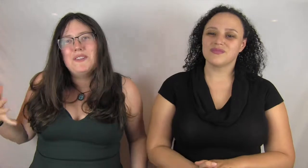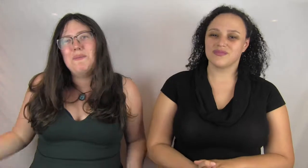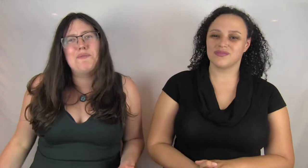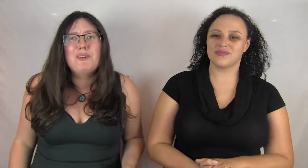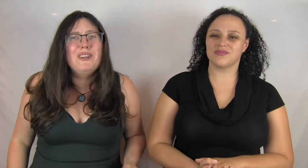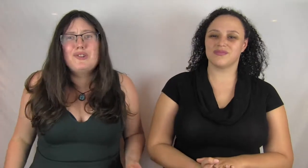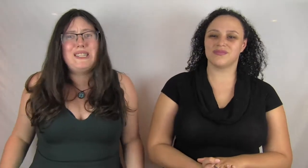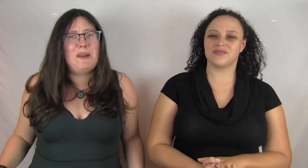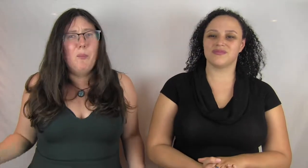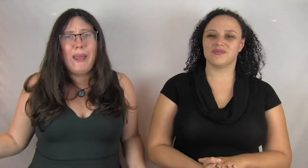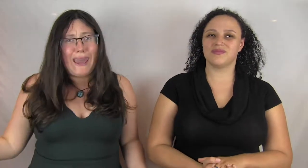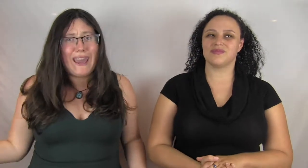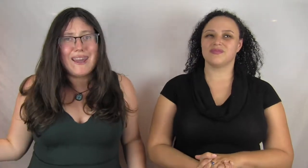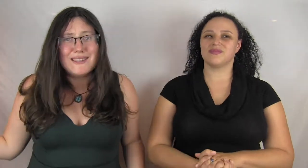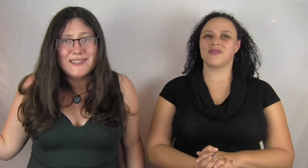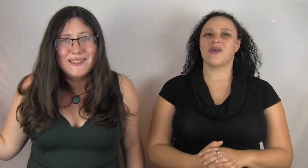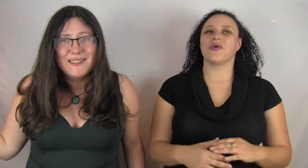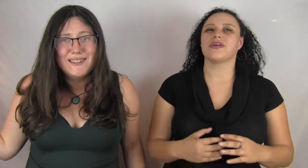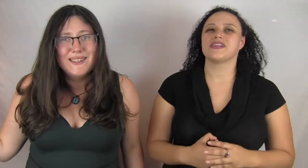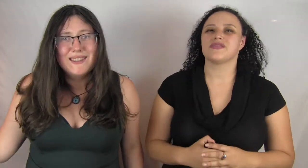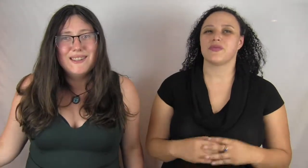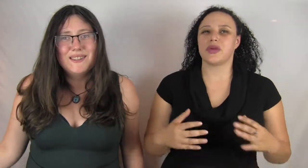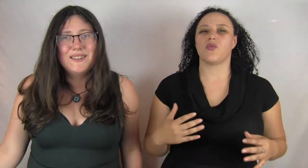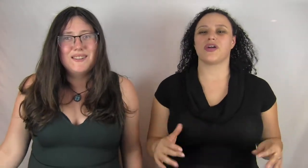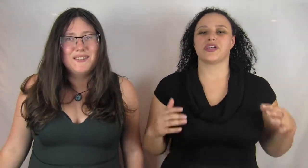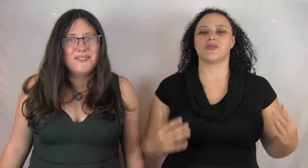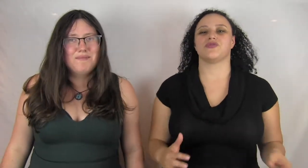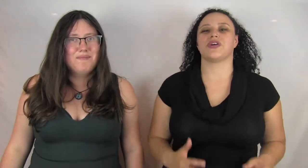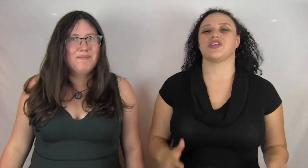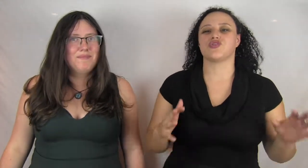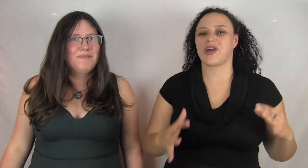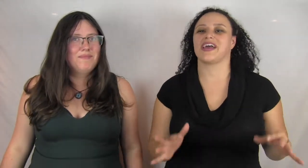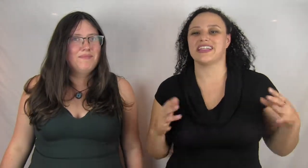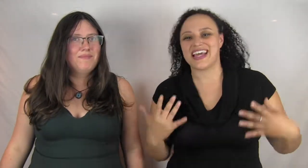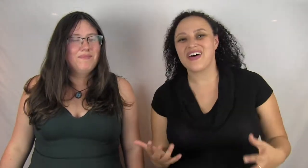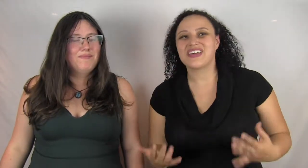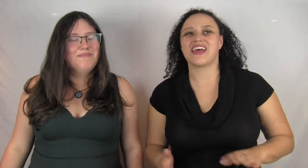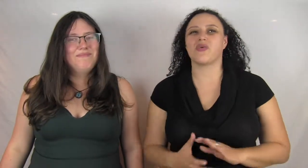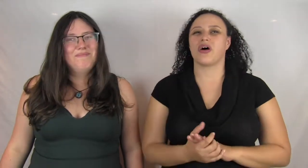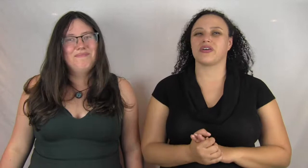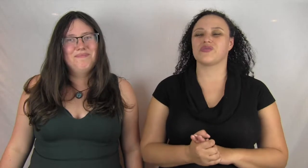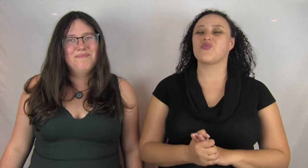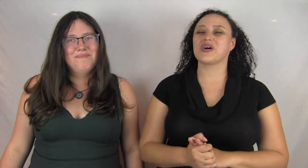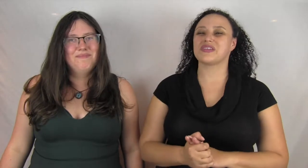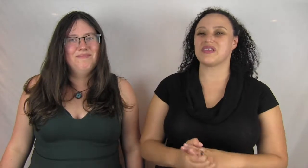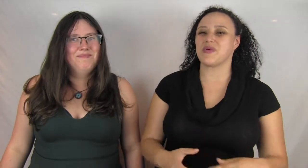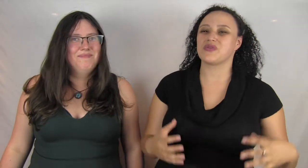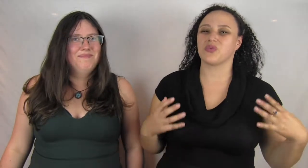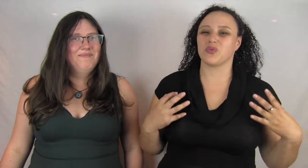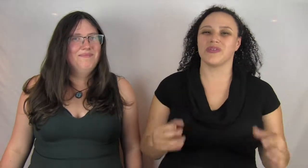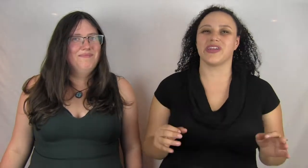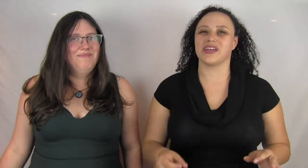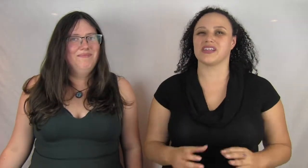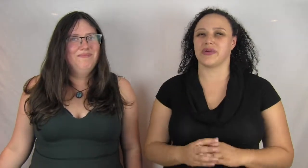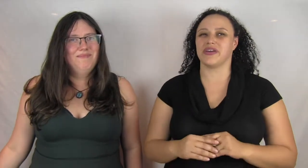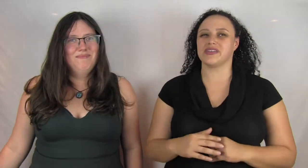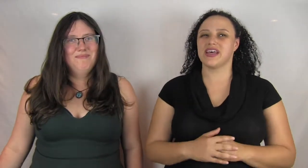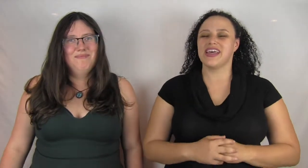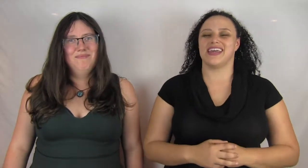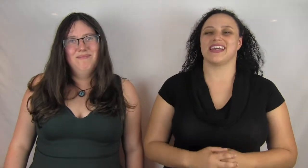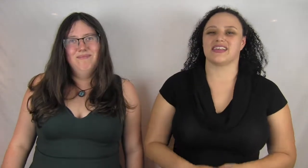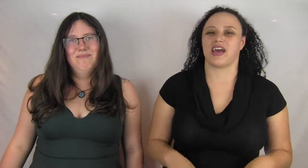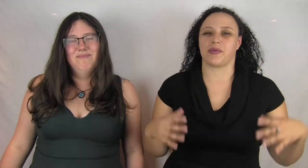stronghold, so it's really just him winging it. Whereas for me, watching Bruce trying to track down the Nightwalkers wasn't the most riveting